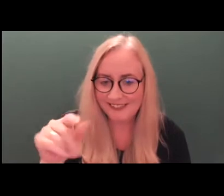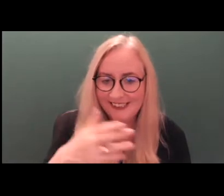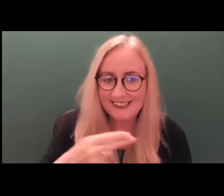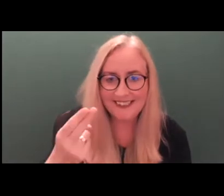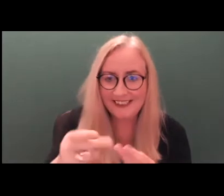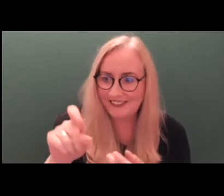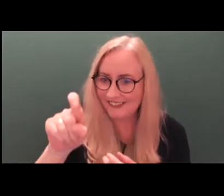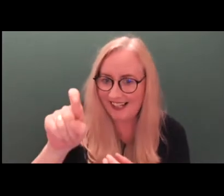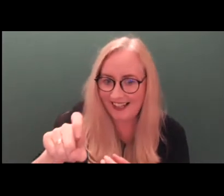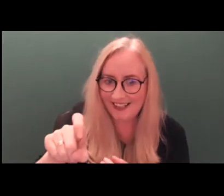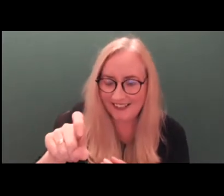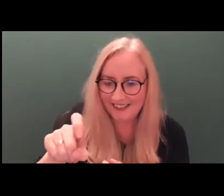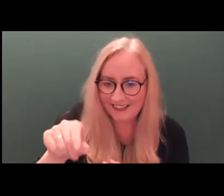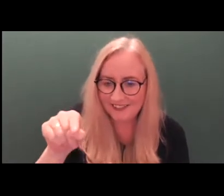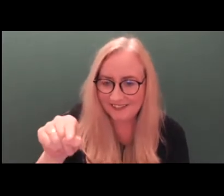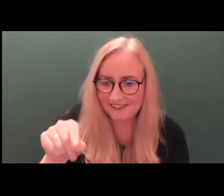Sorry,